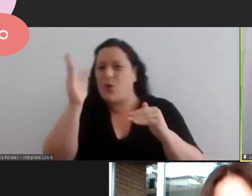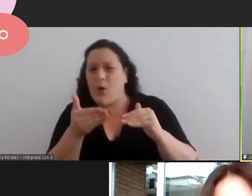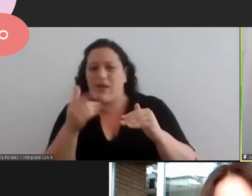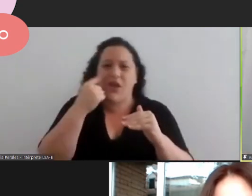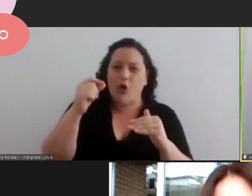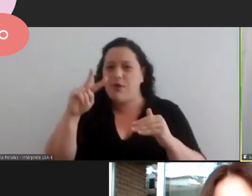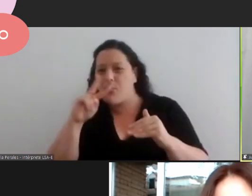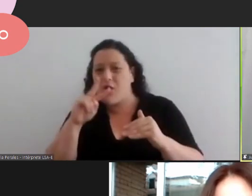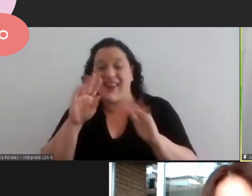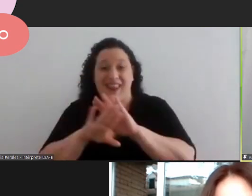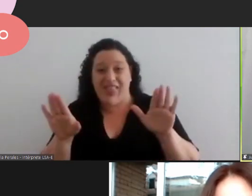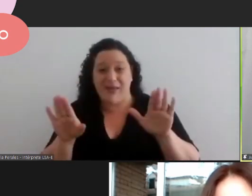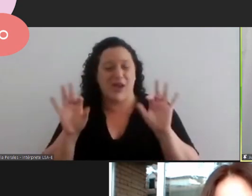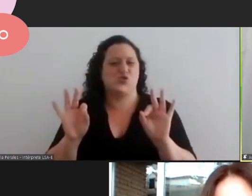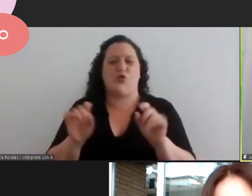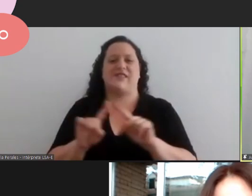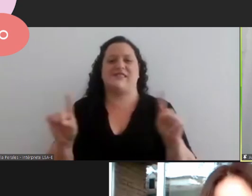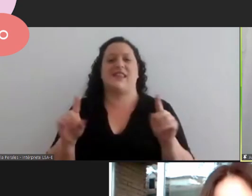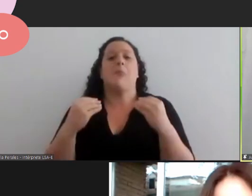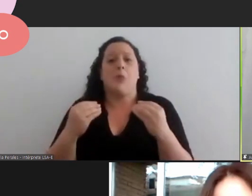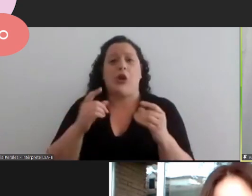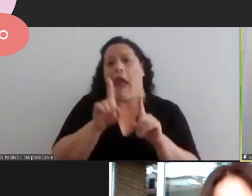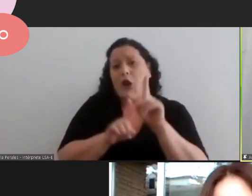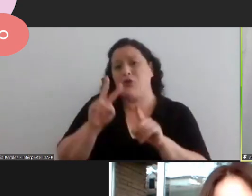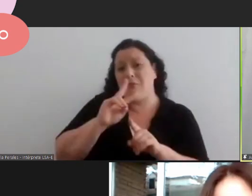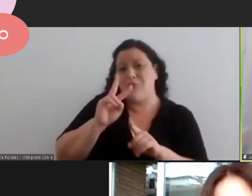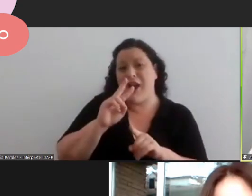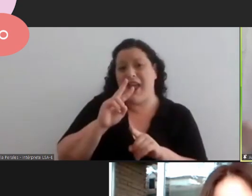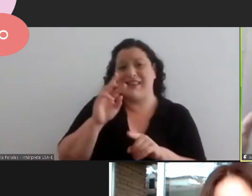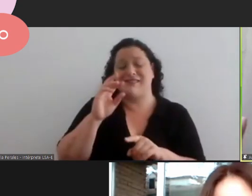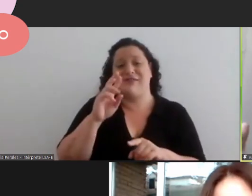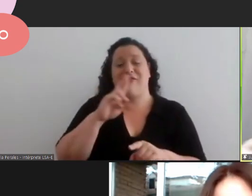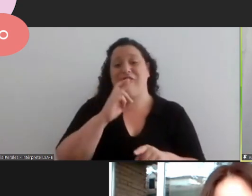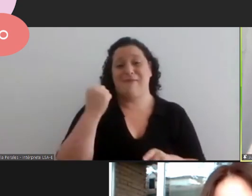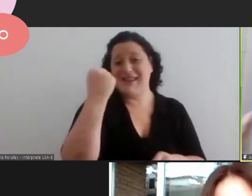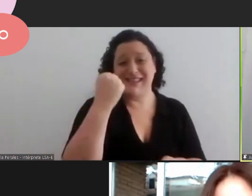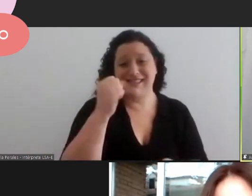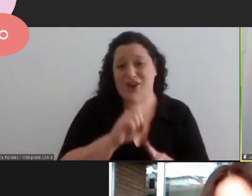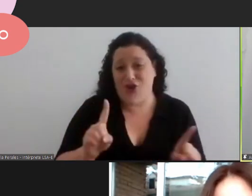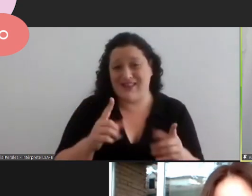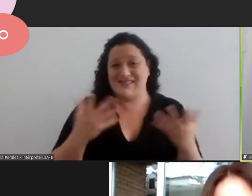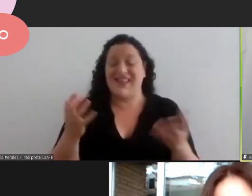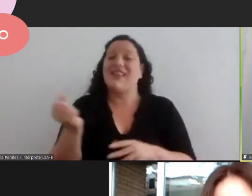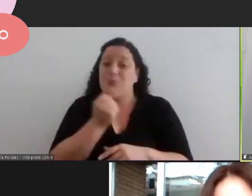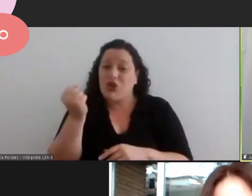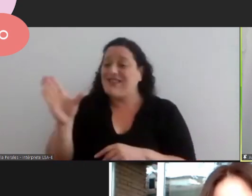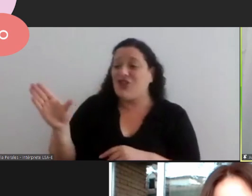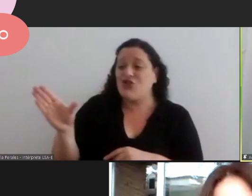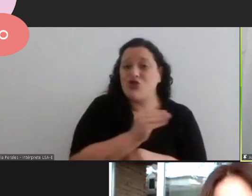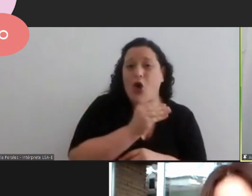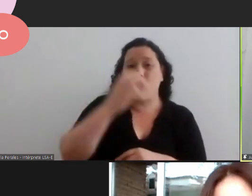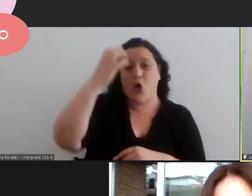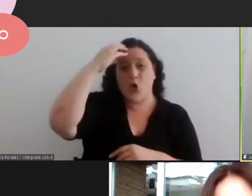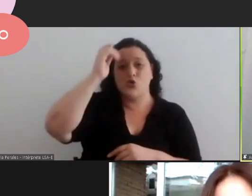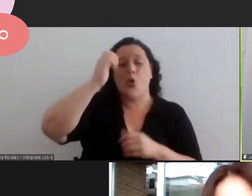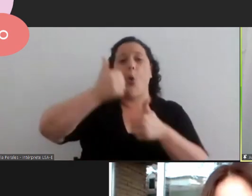feminism is not biological it is crucial for juries to be trained in